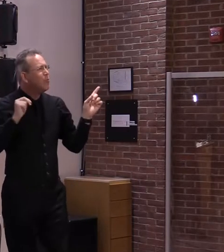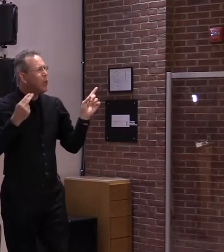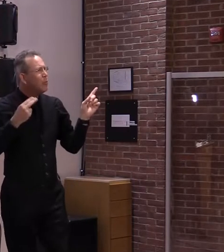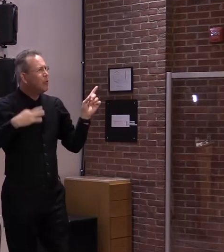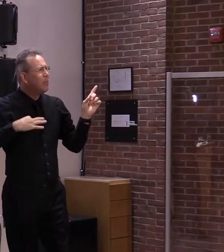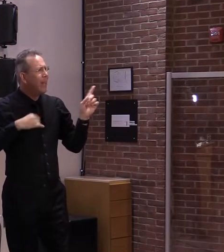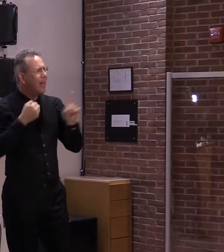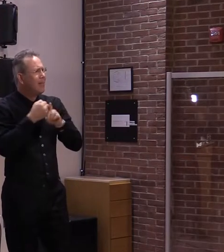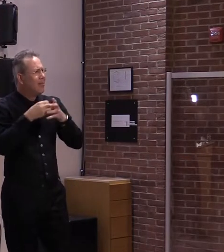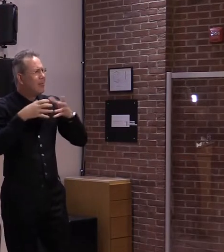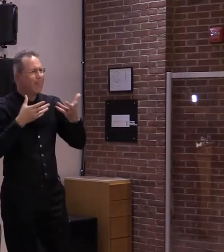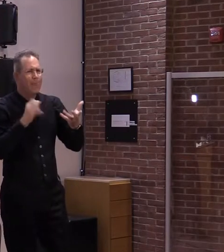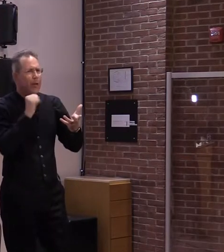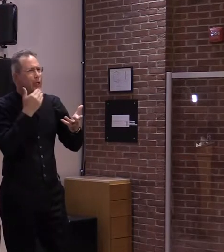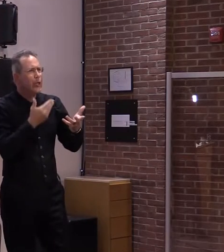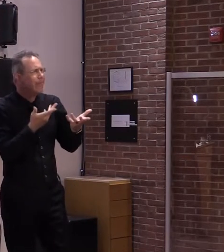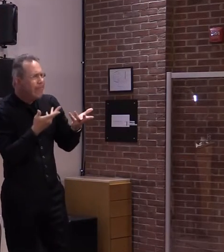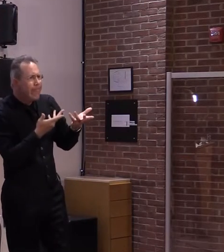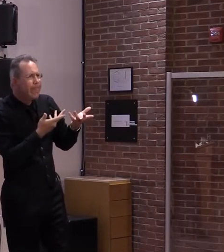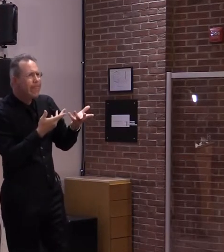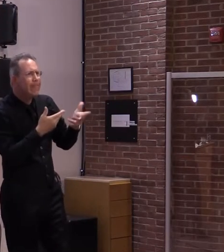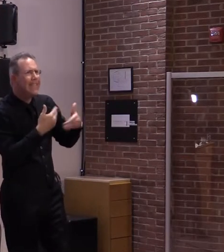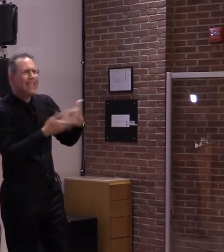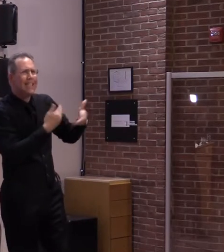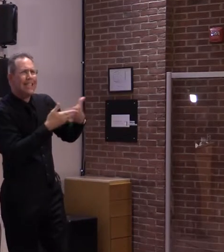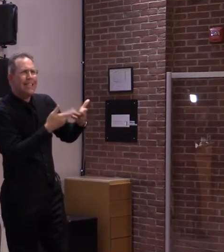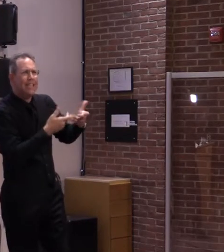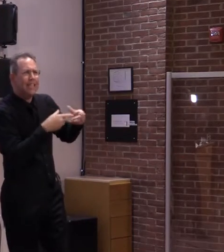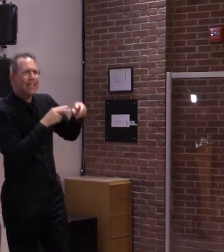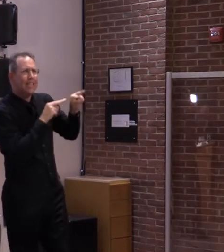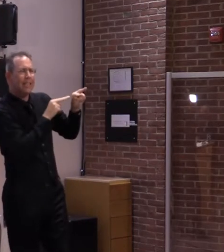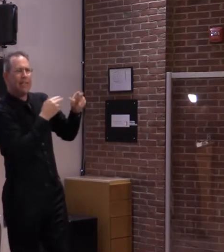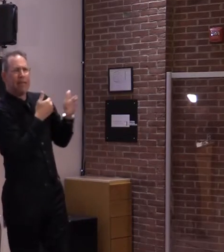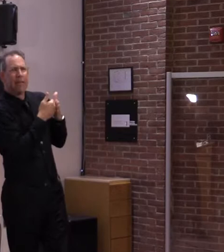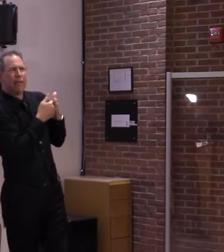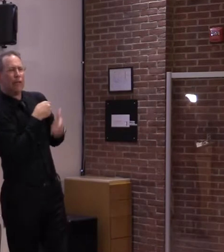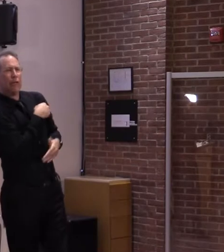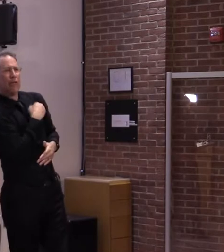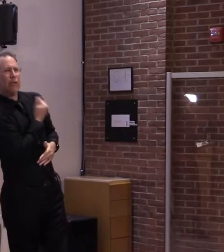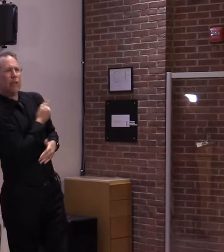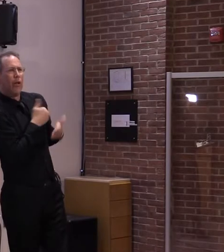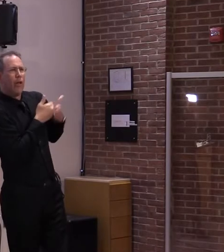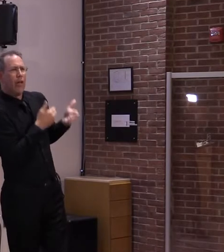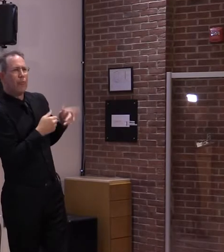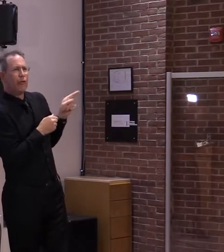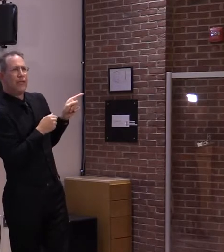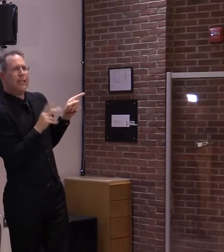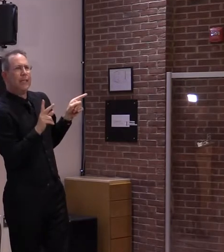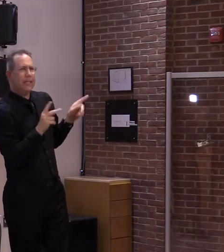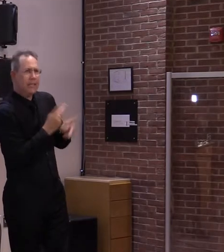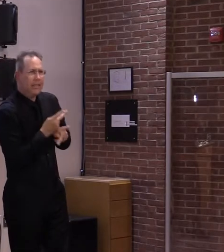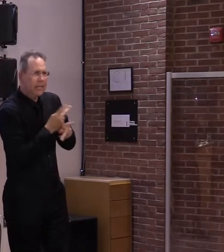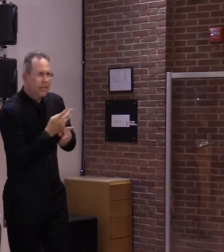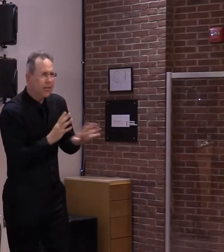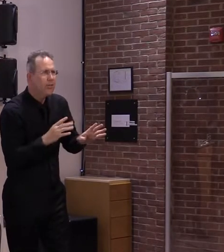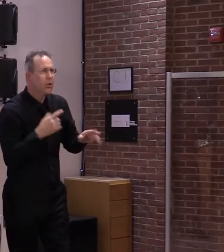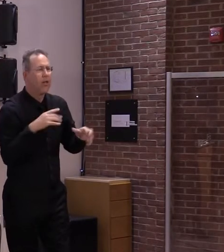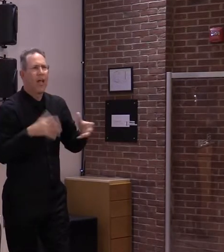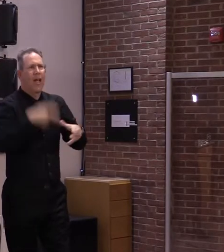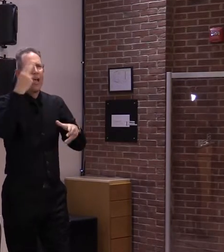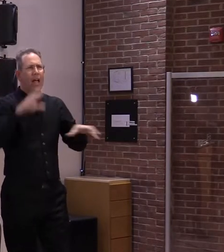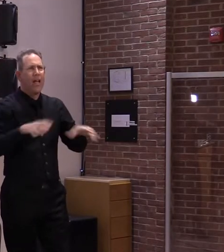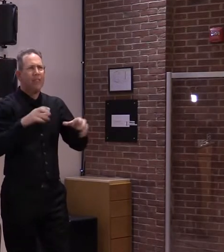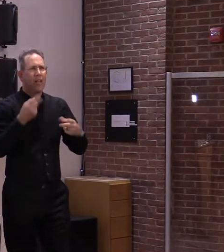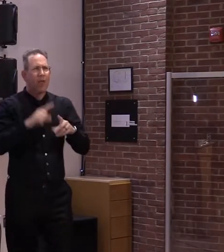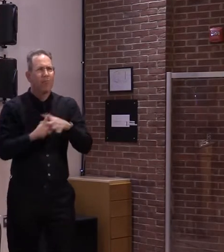In fact, neighboring Coas County has the most active cases in the Northeast, and several of the neighboring counties